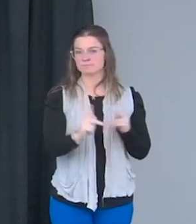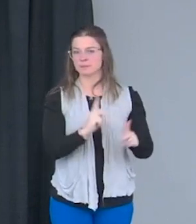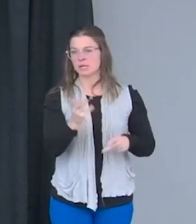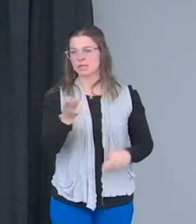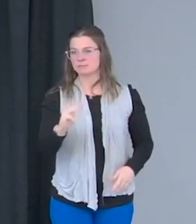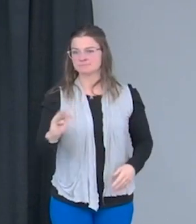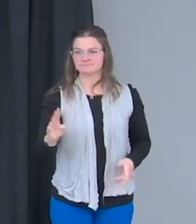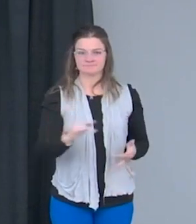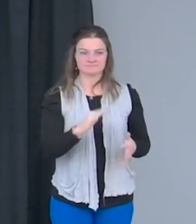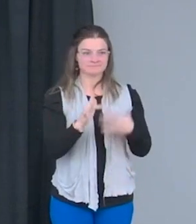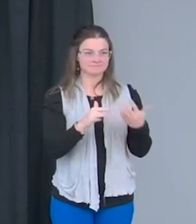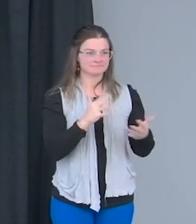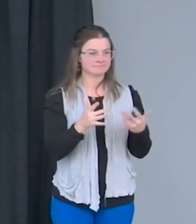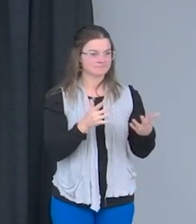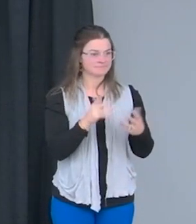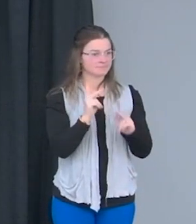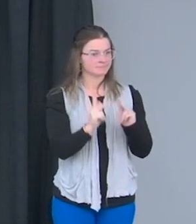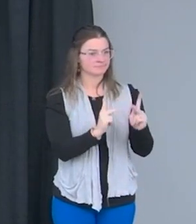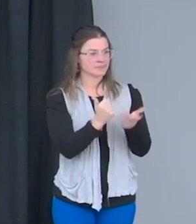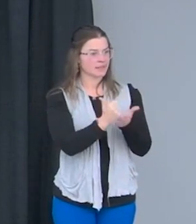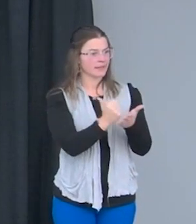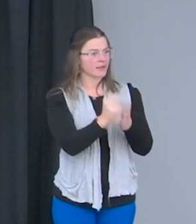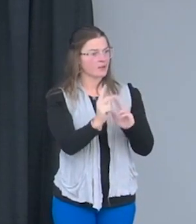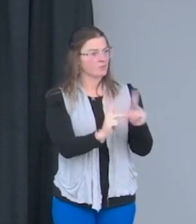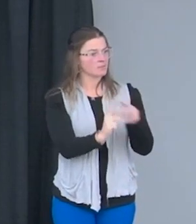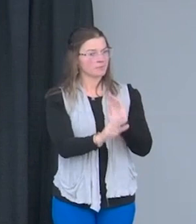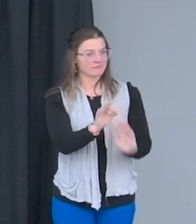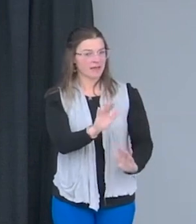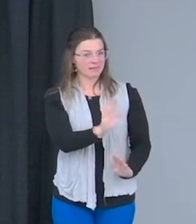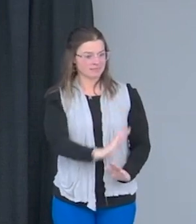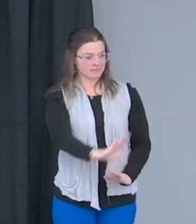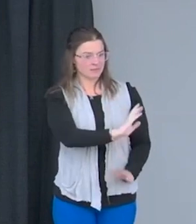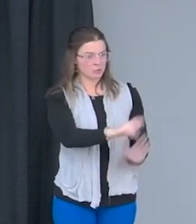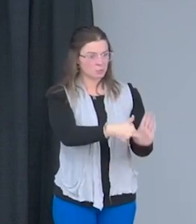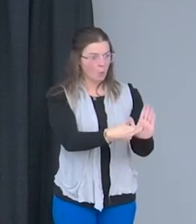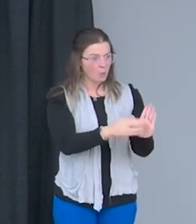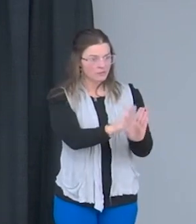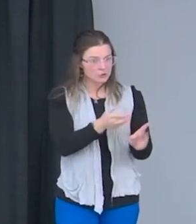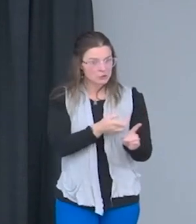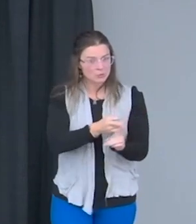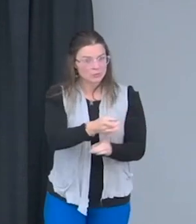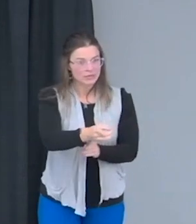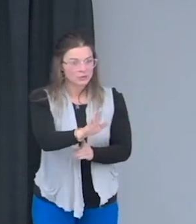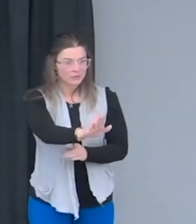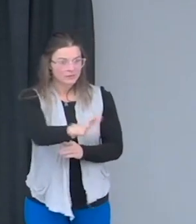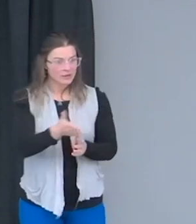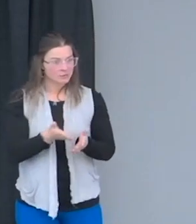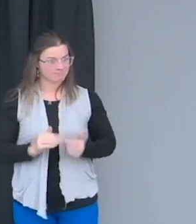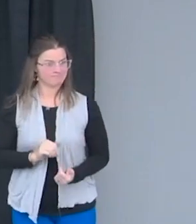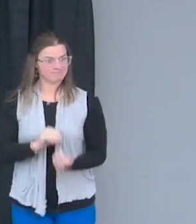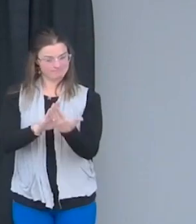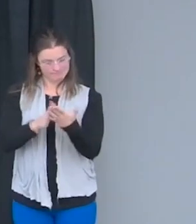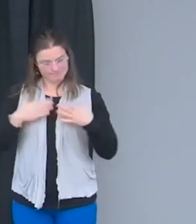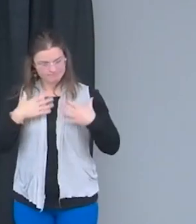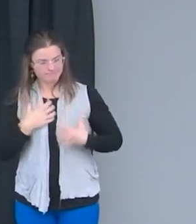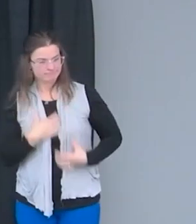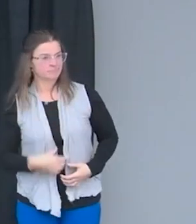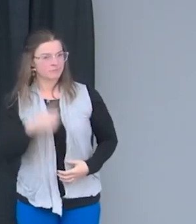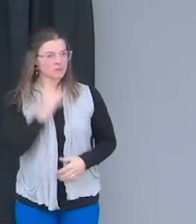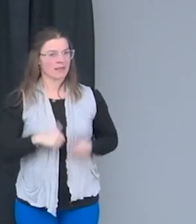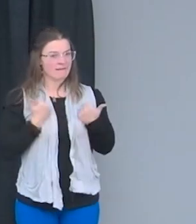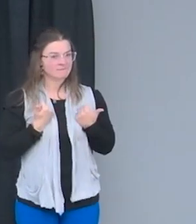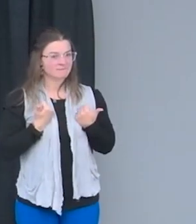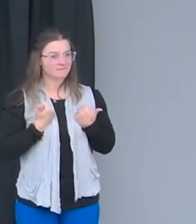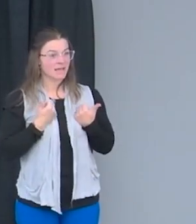can help them find their role, their career, their pathway, and their economic